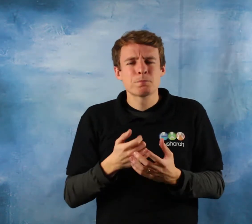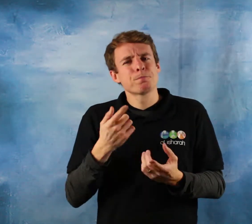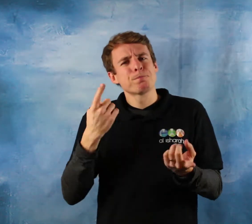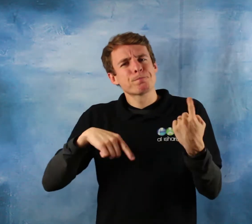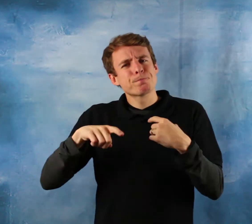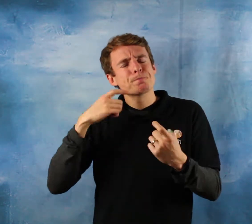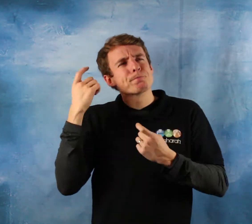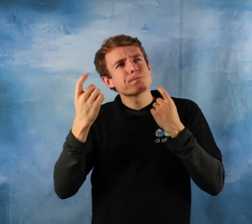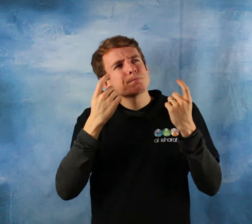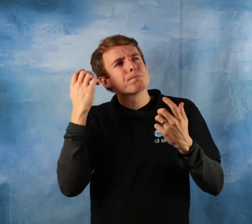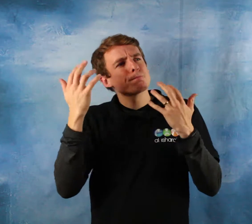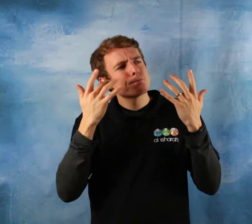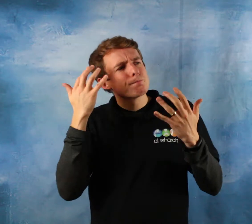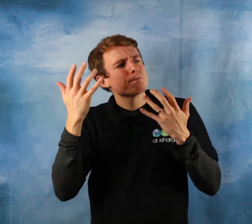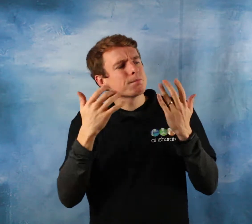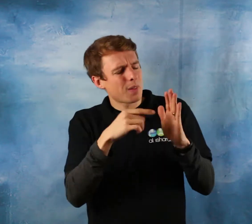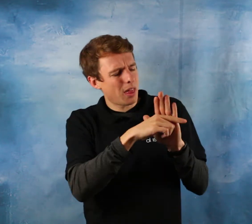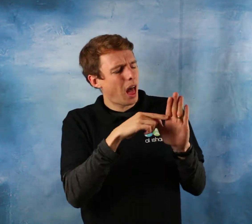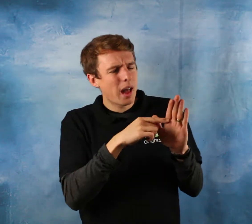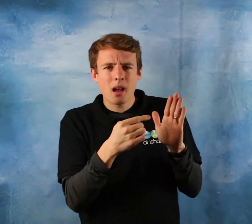wives, with our spouses, much thought